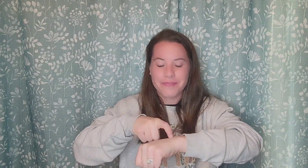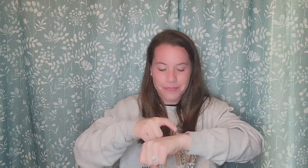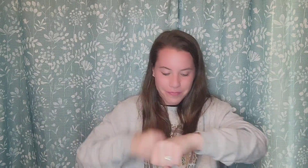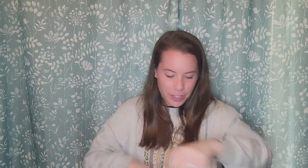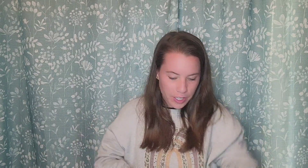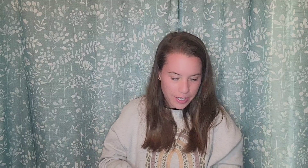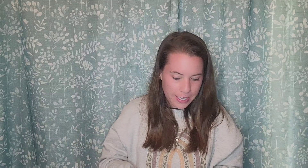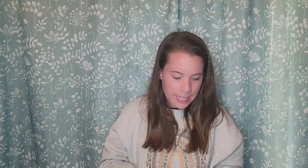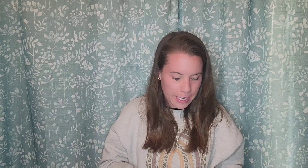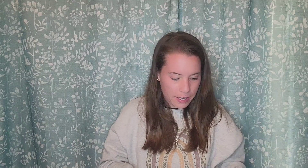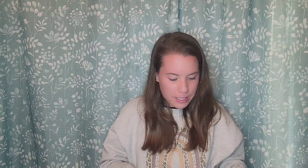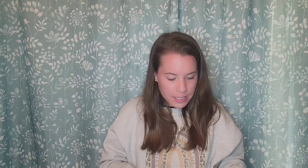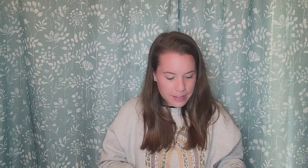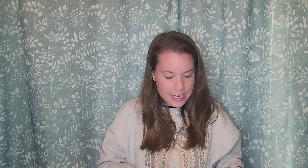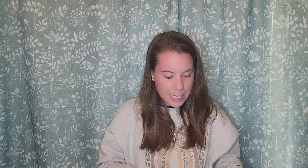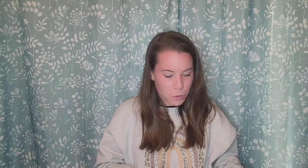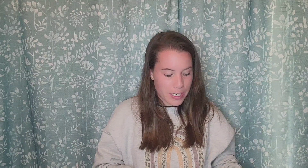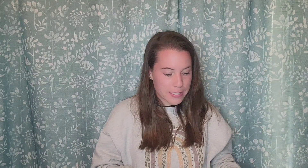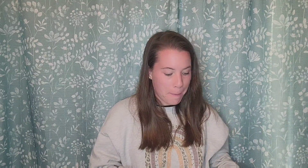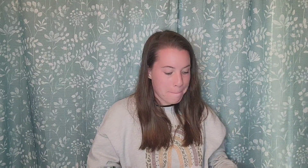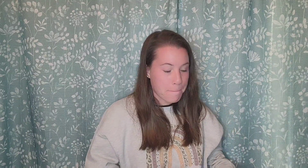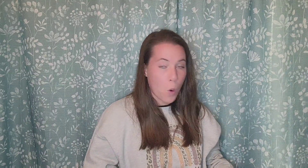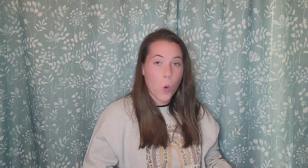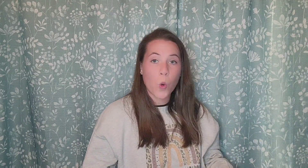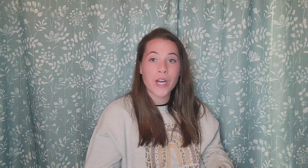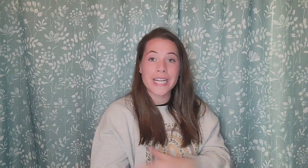Good. The next one is morning.